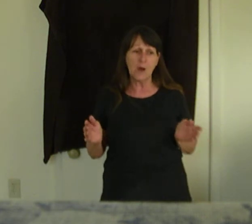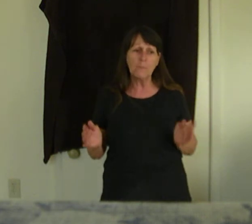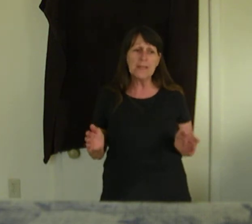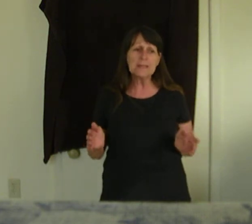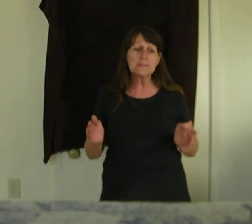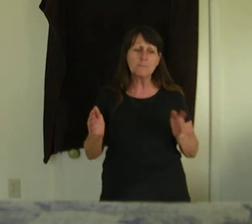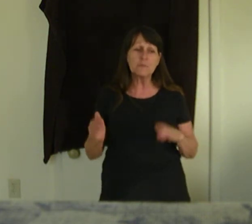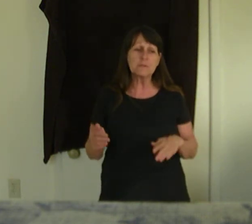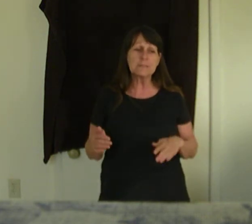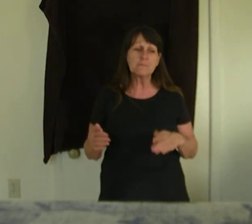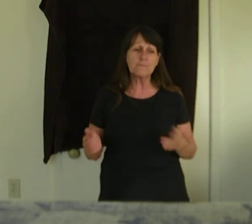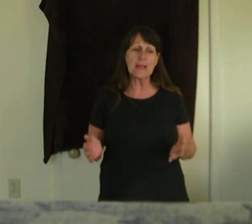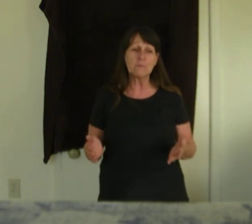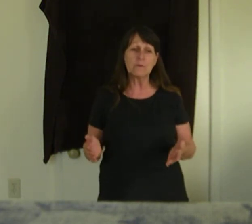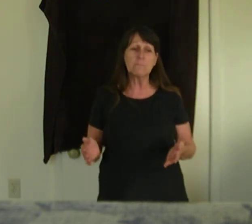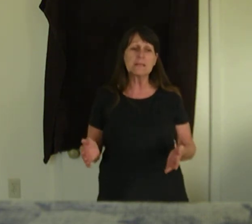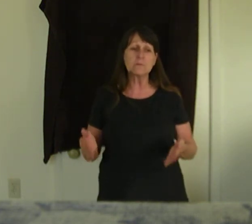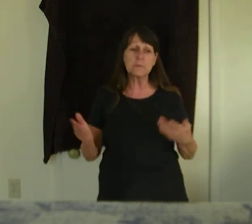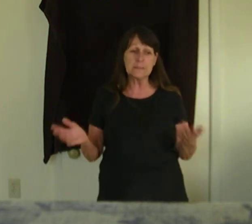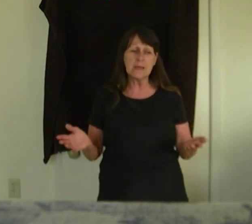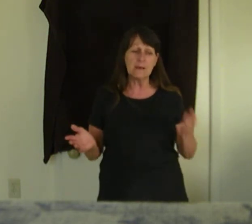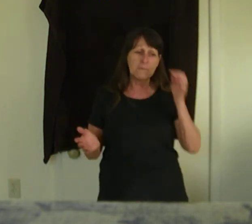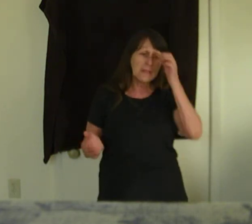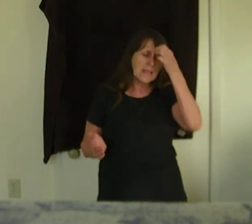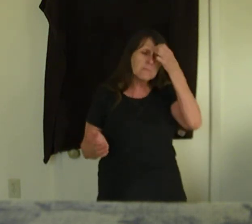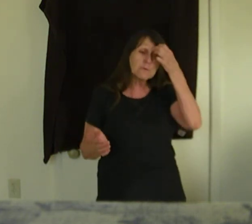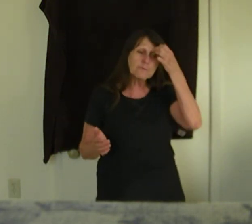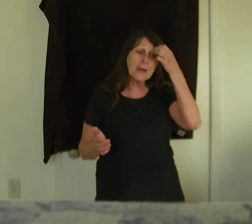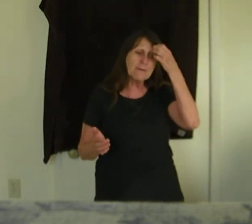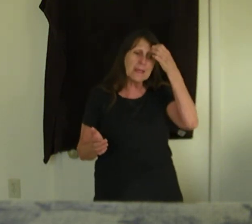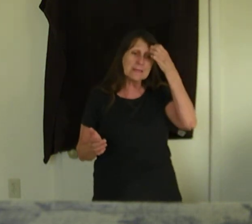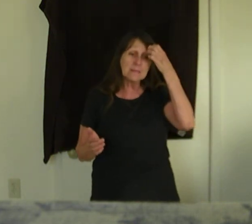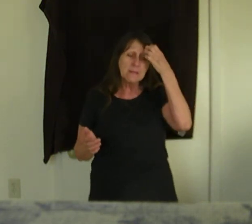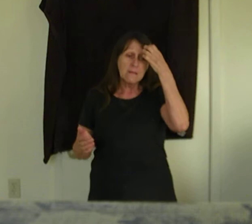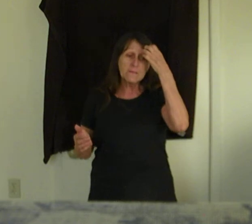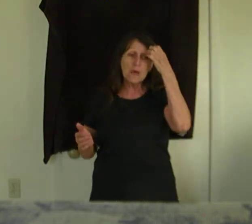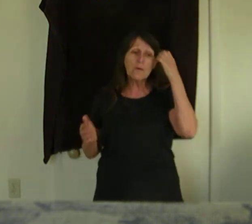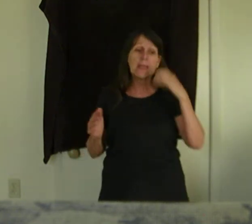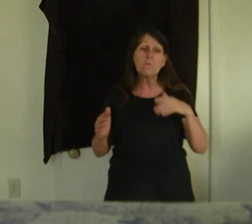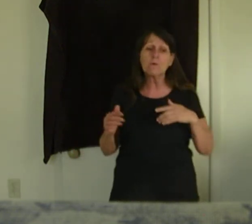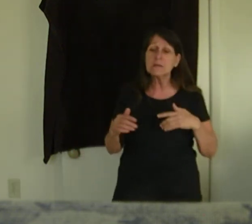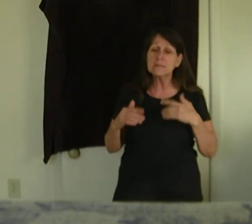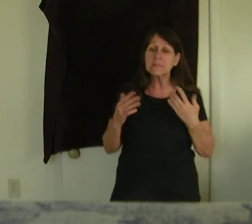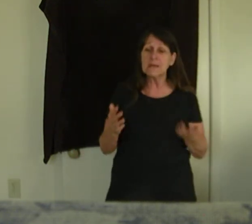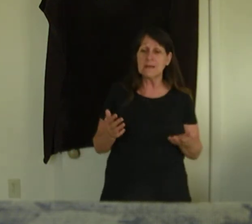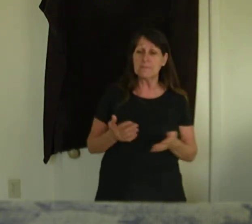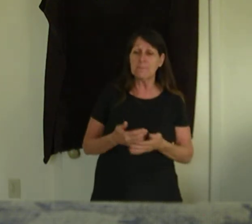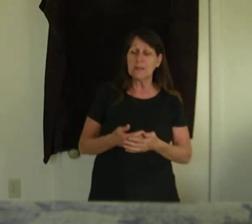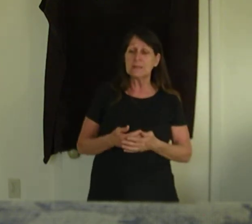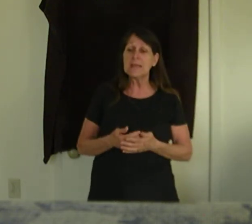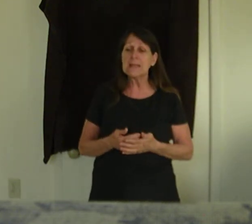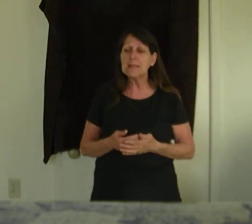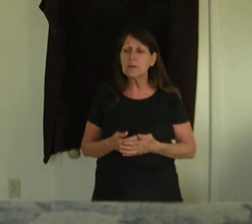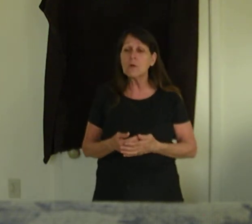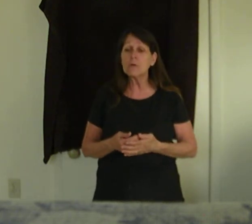Obedience produces faith when mixed with love. Hebrews 5, 8. Though he were a son, yet he learned